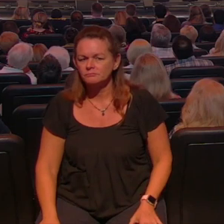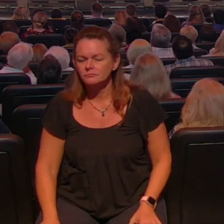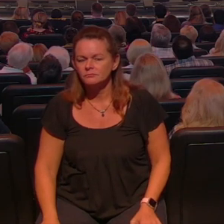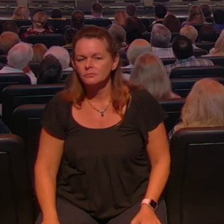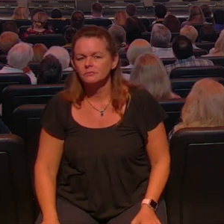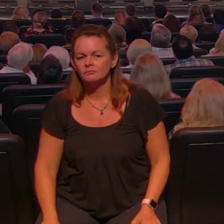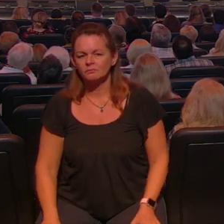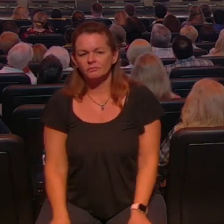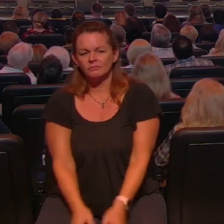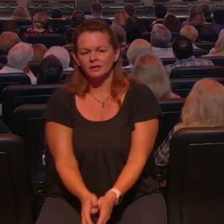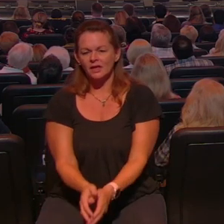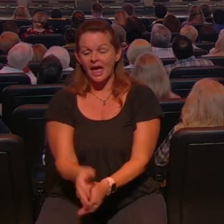that is living beyond blessed